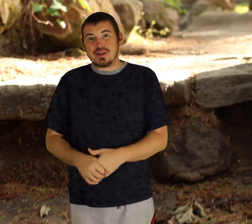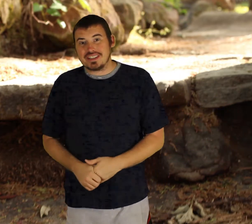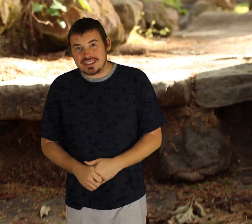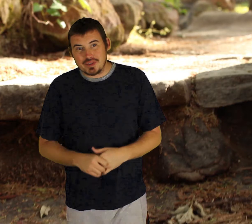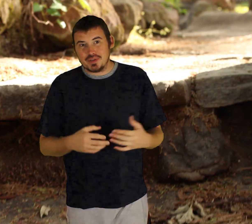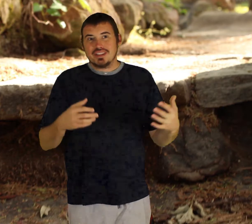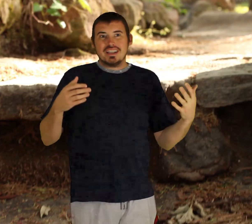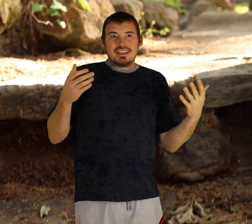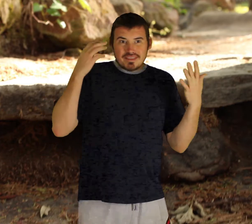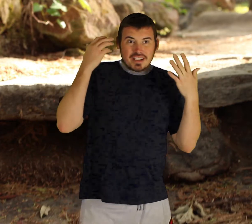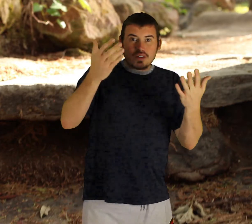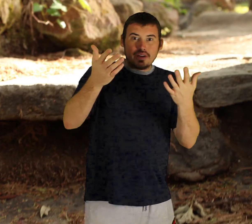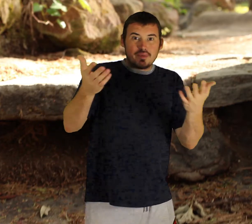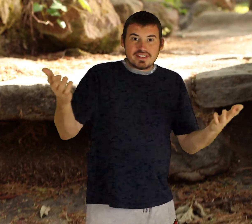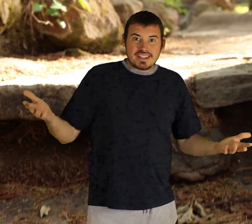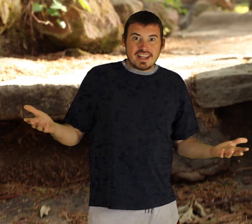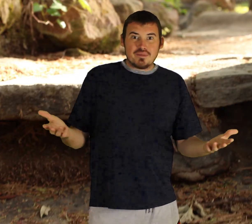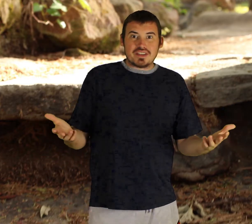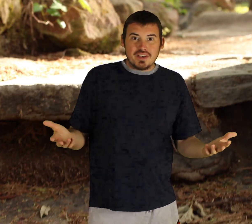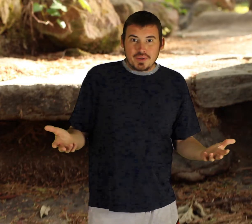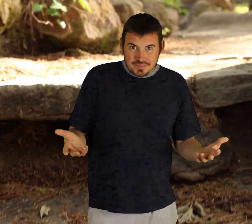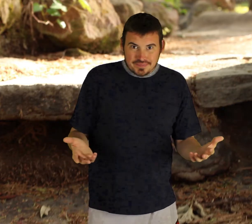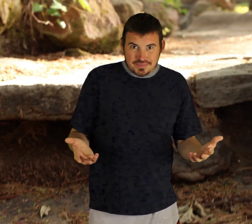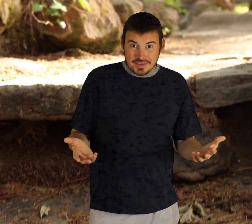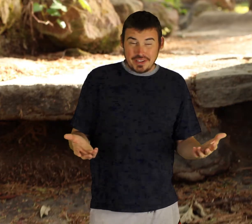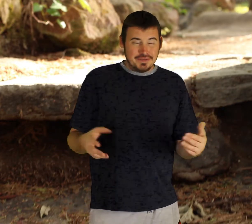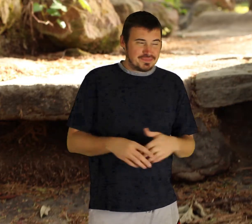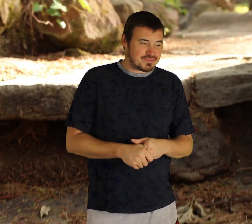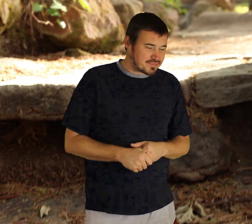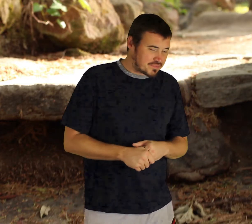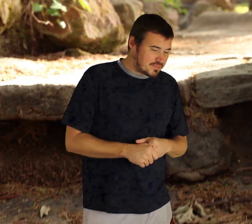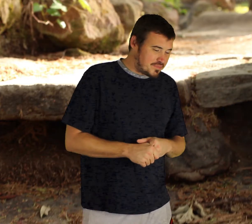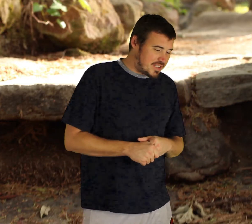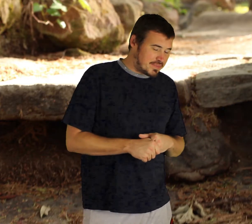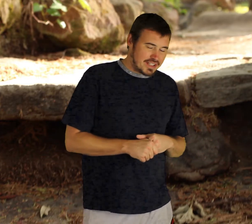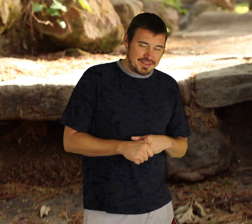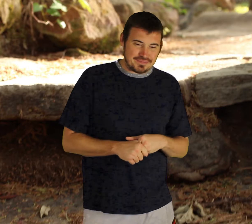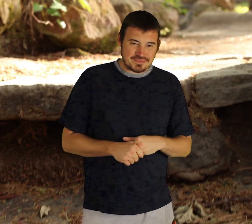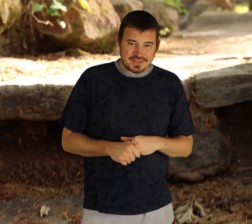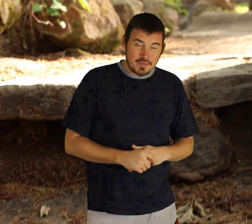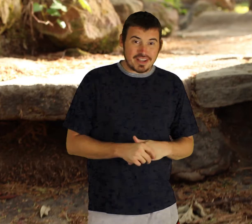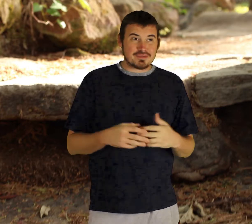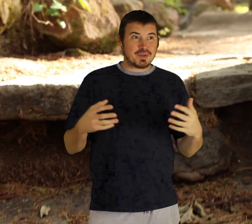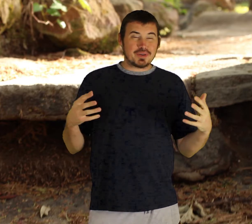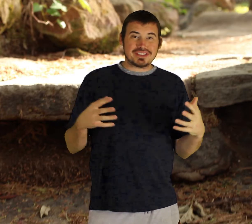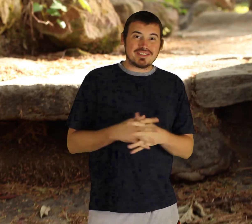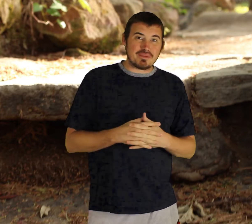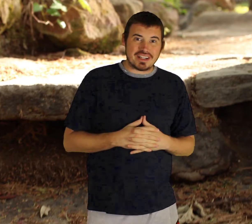appearance someone who literally is in the mcu you know but um yeah some pretty cool stuff happened